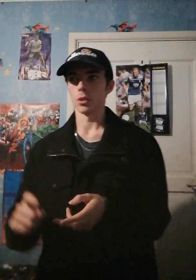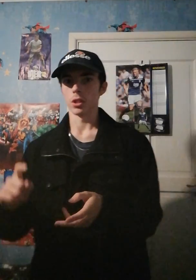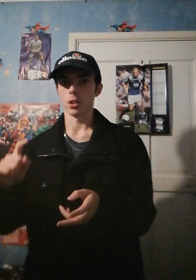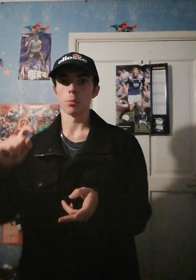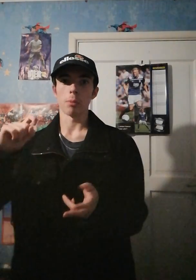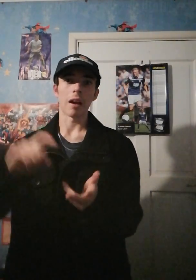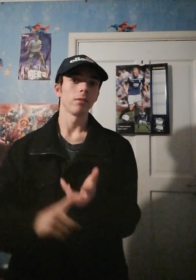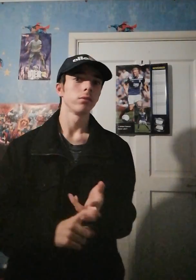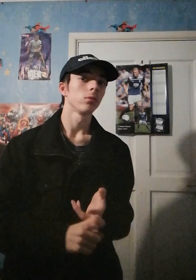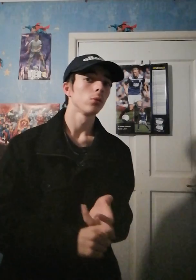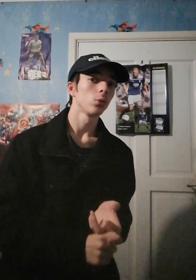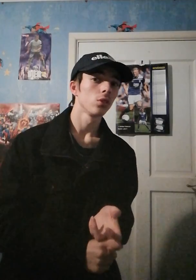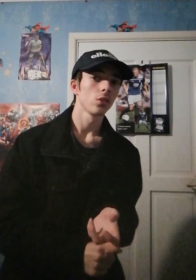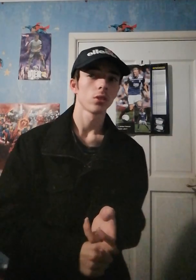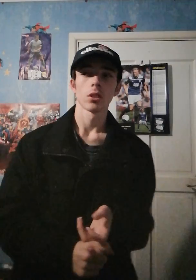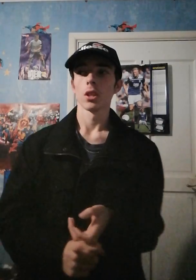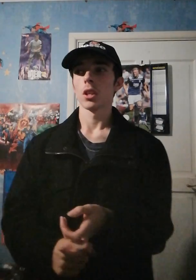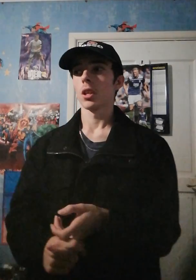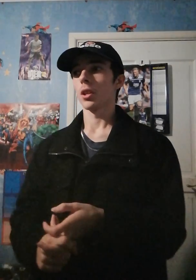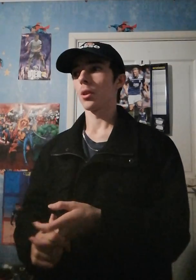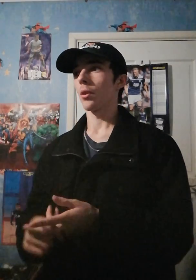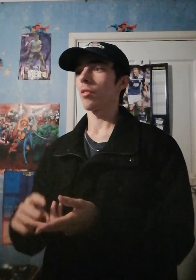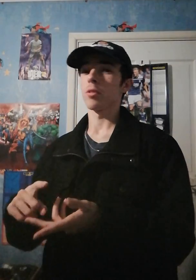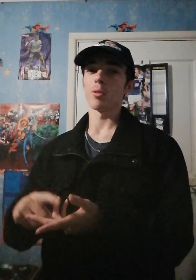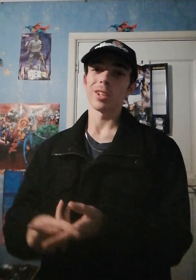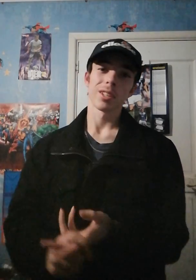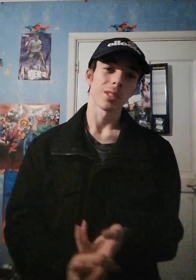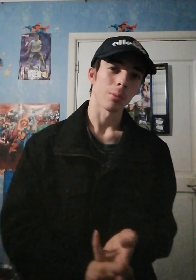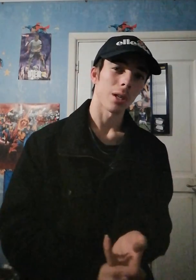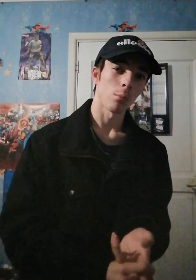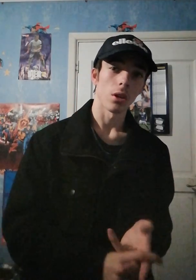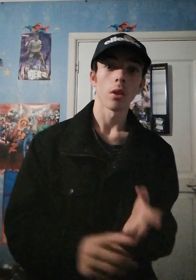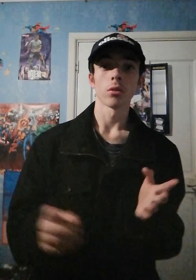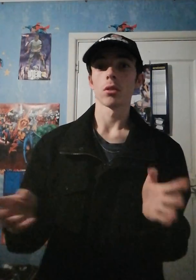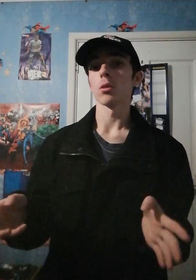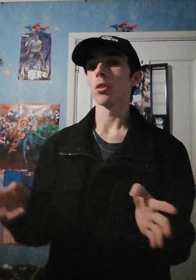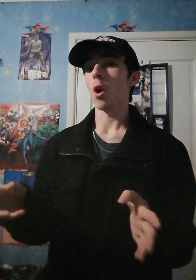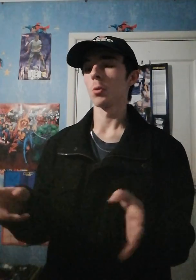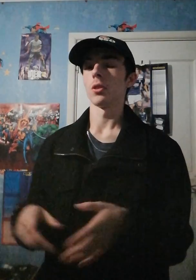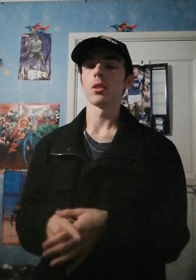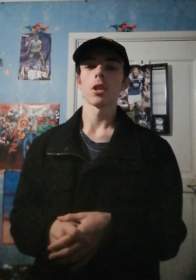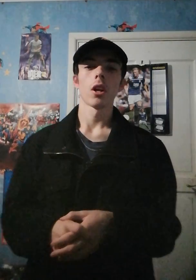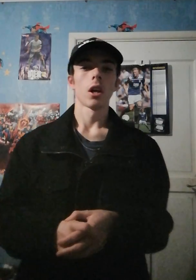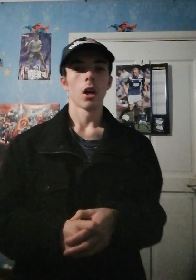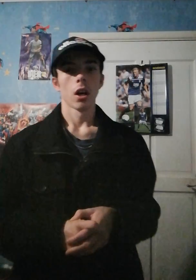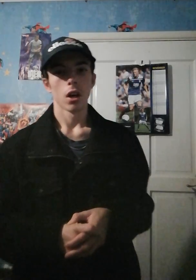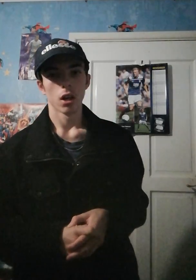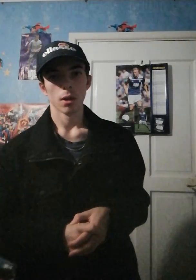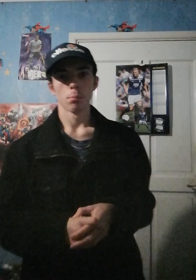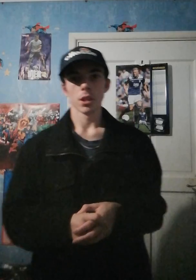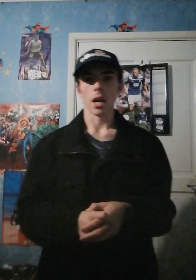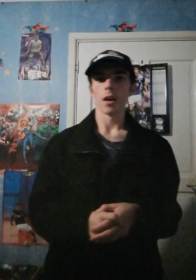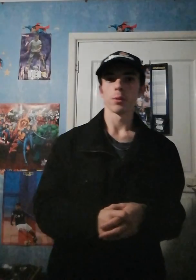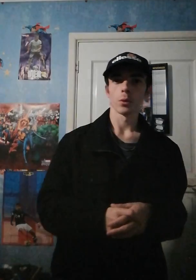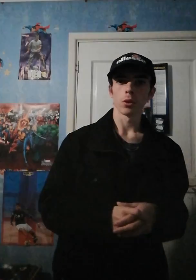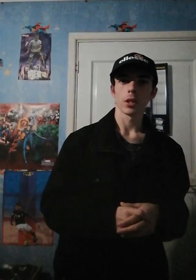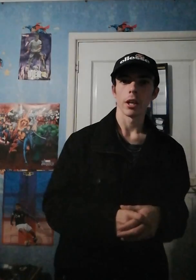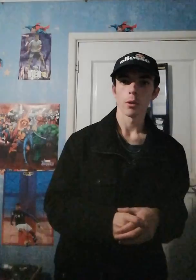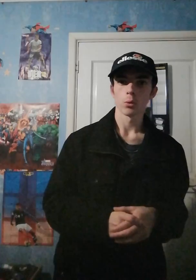the Panthers, you know, if he's realistic about it. But those are options. But, yeah, I think we could get it. And